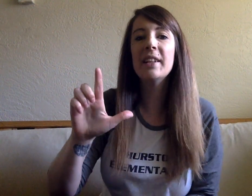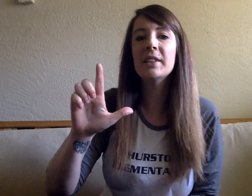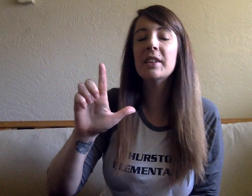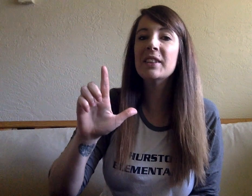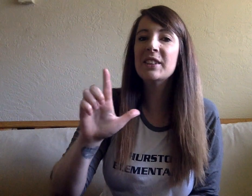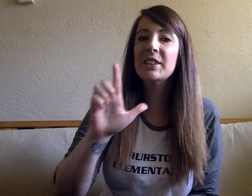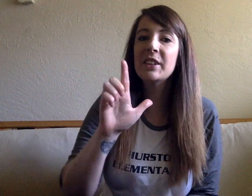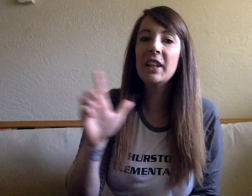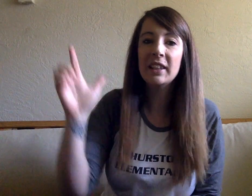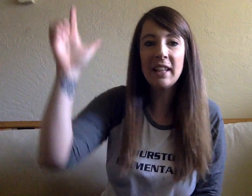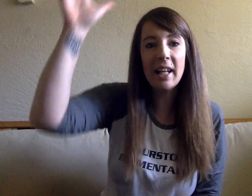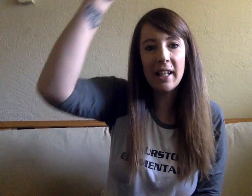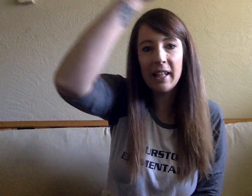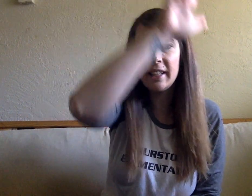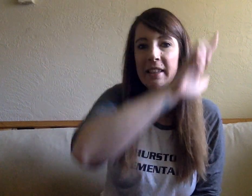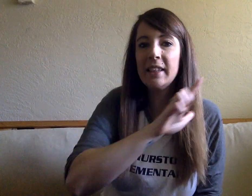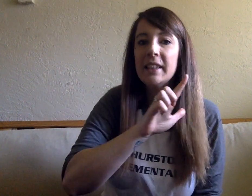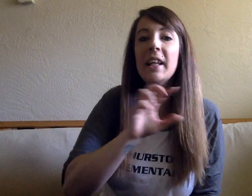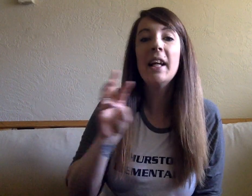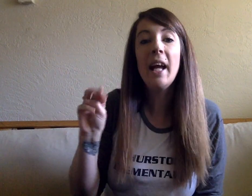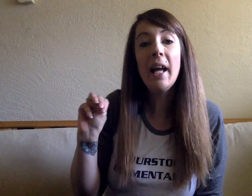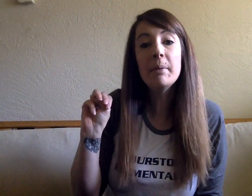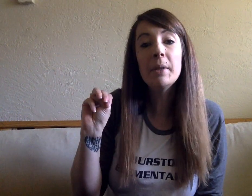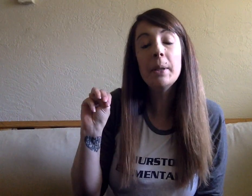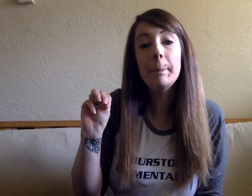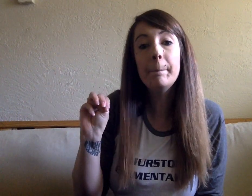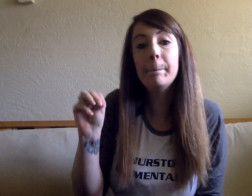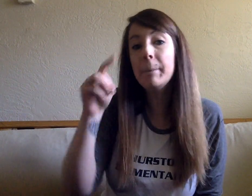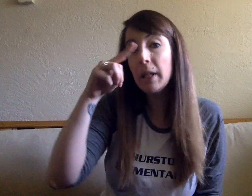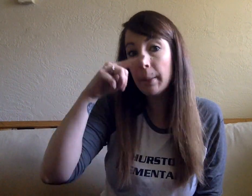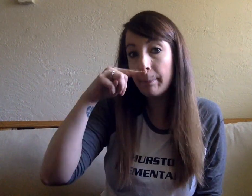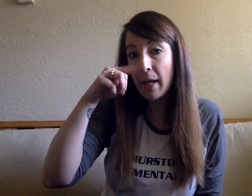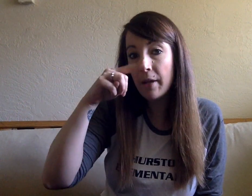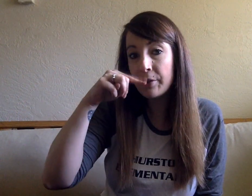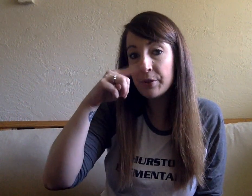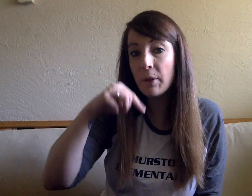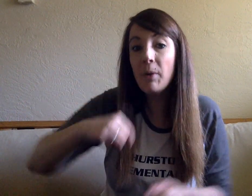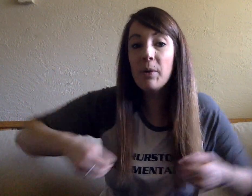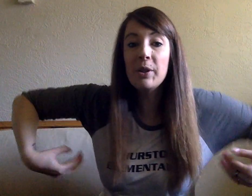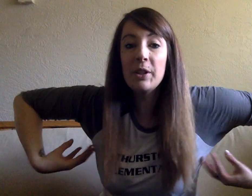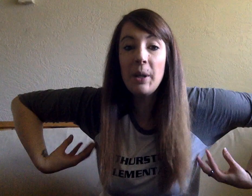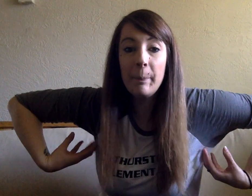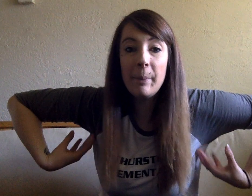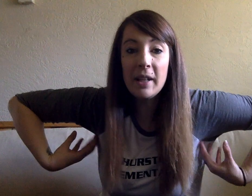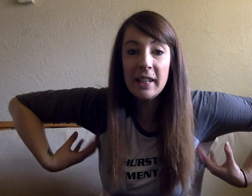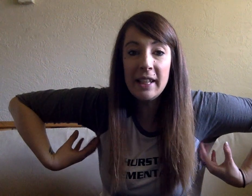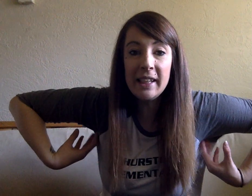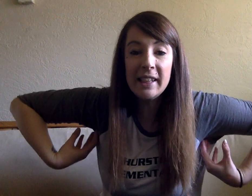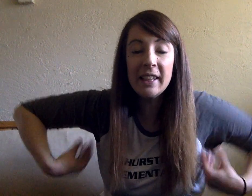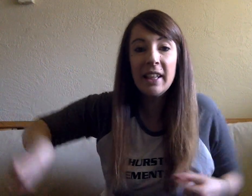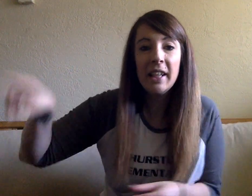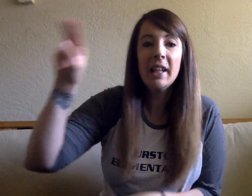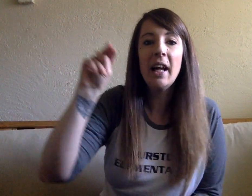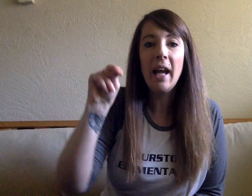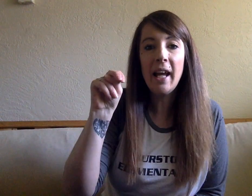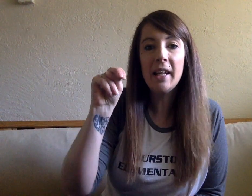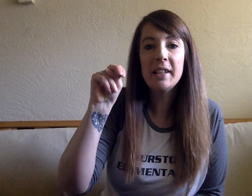L. L. Lion. M. M. Mouse or monkey. N.